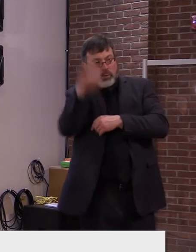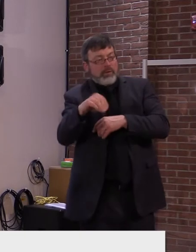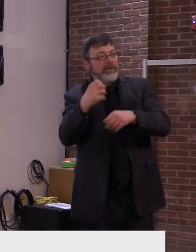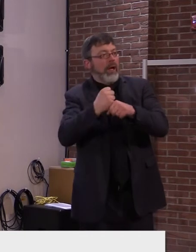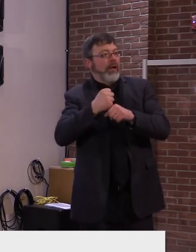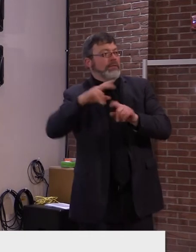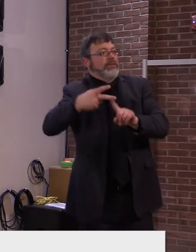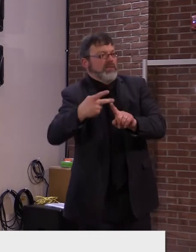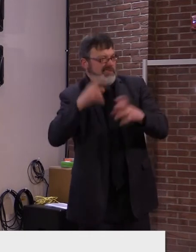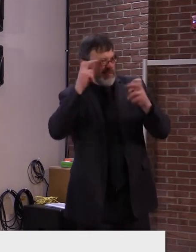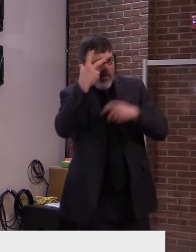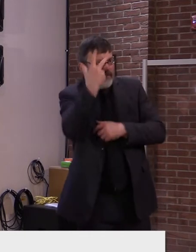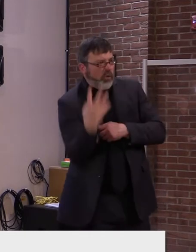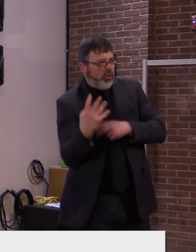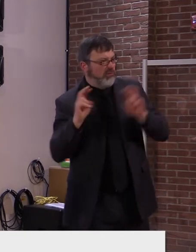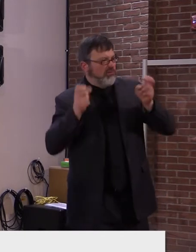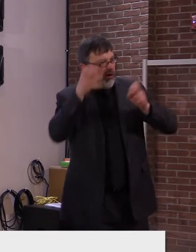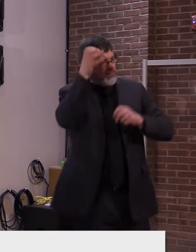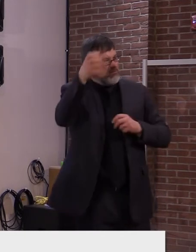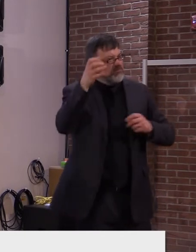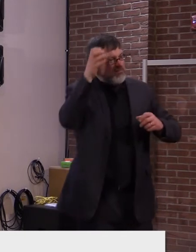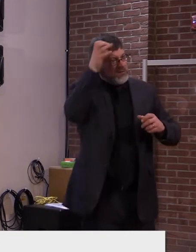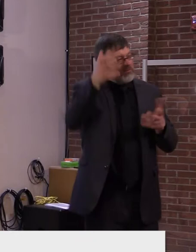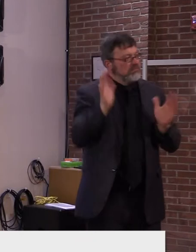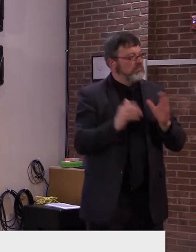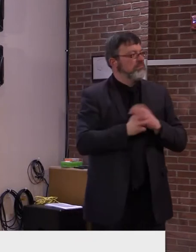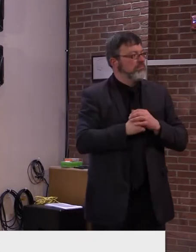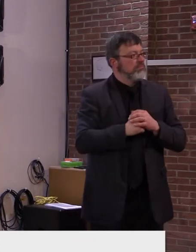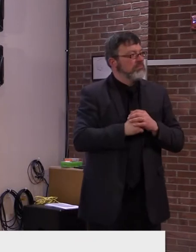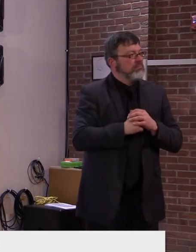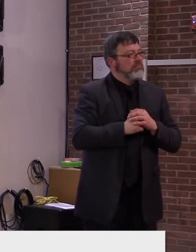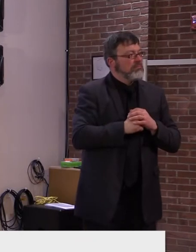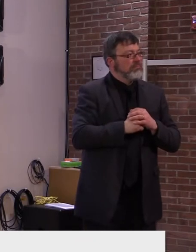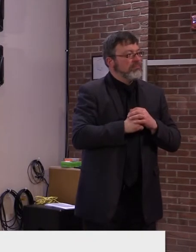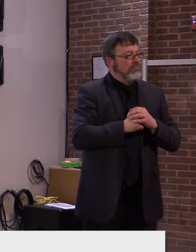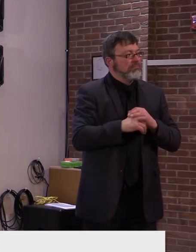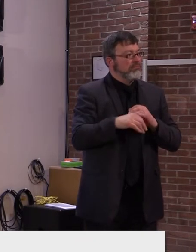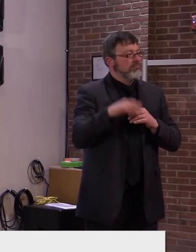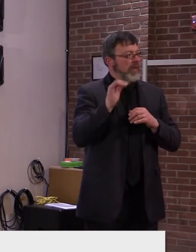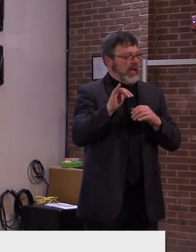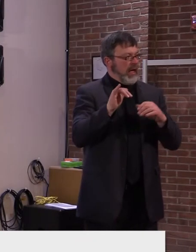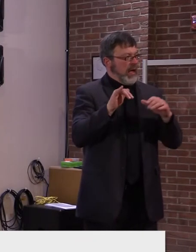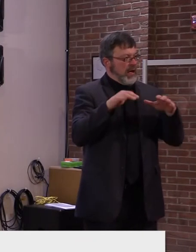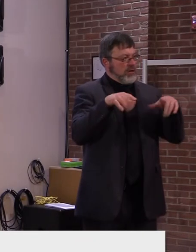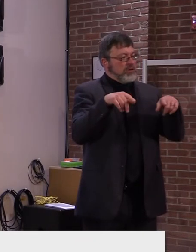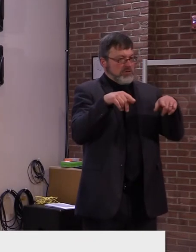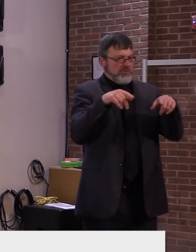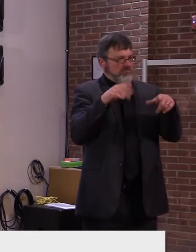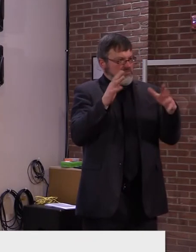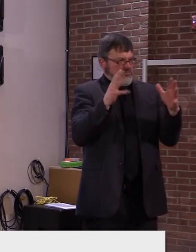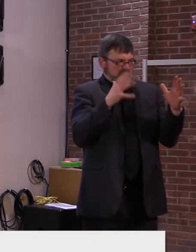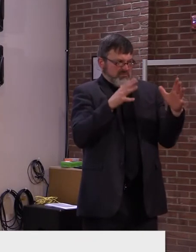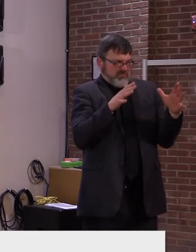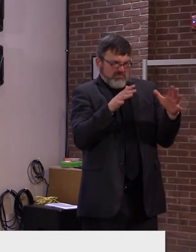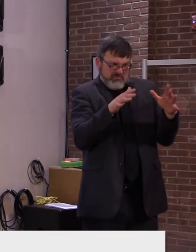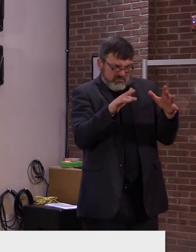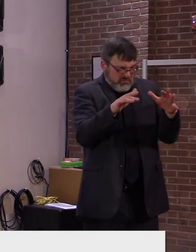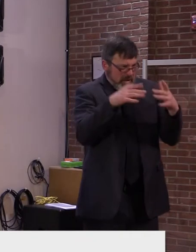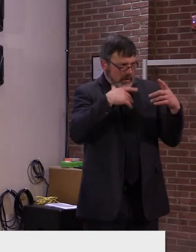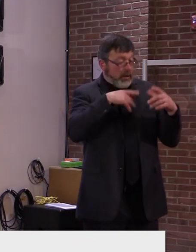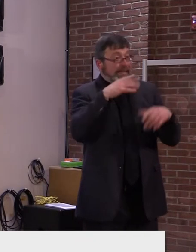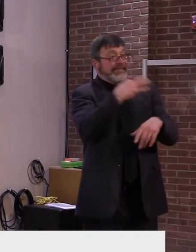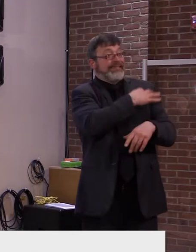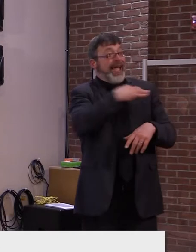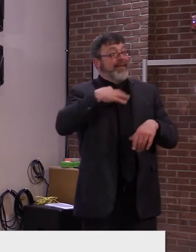completed their second dose. We're happy to announce that next week, effective February 26, residents